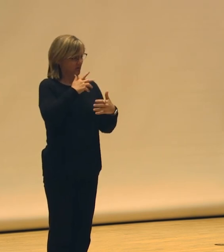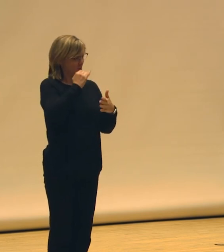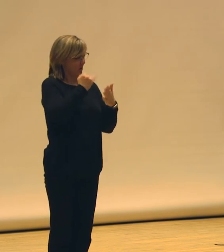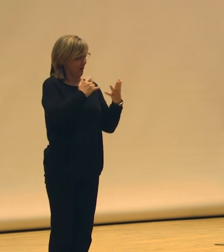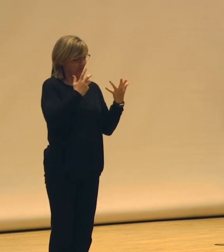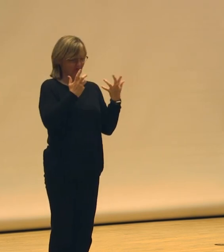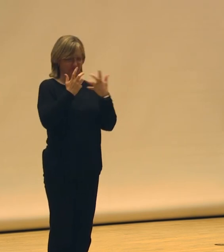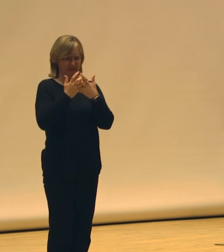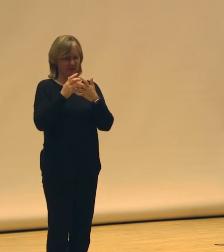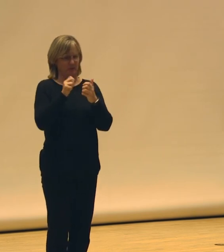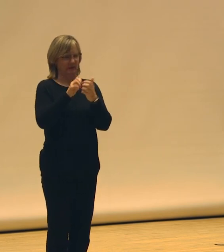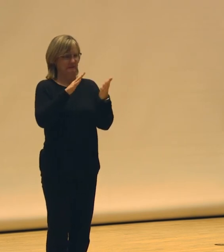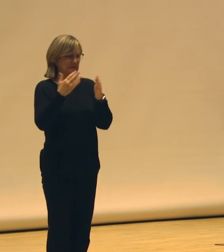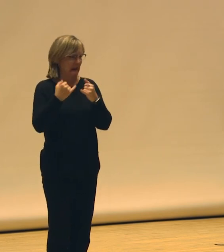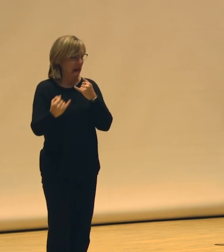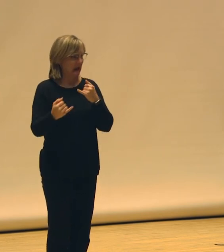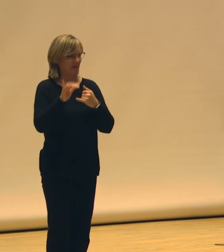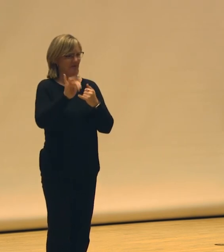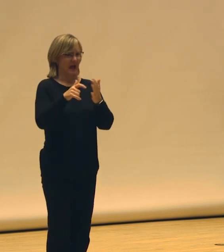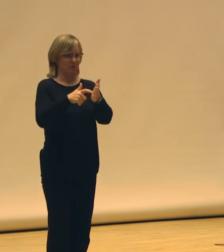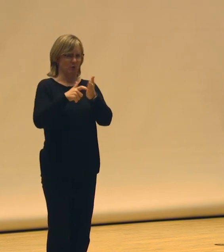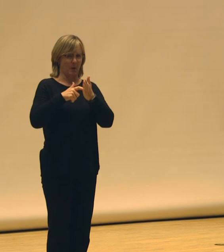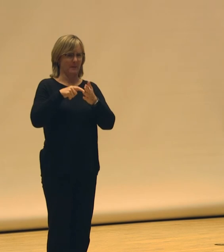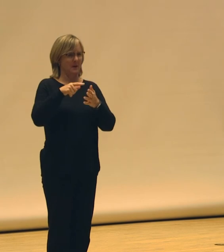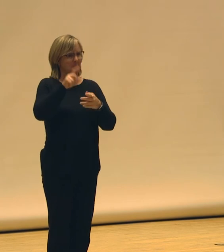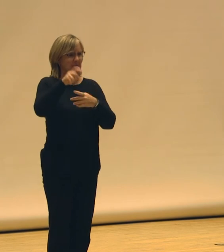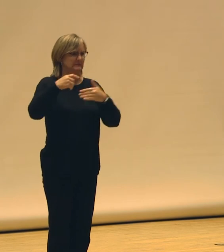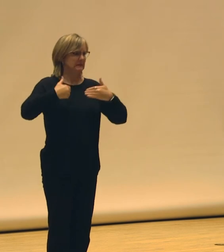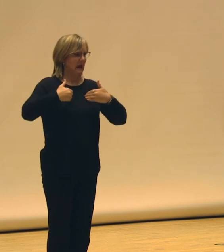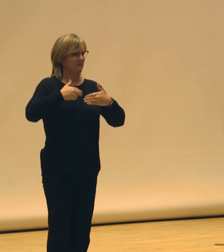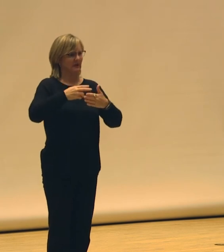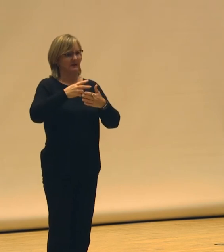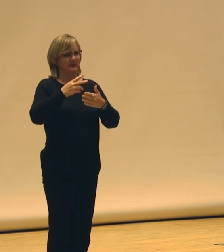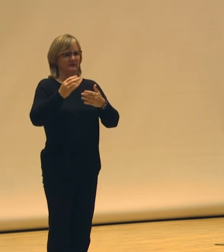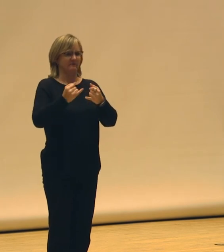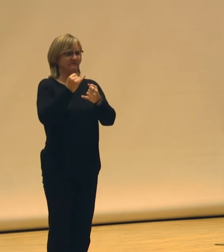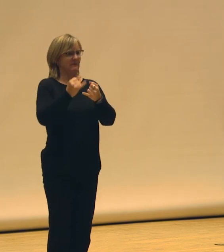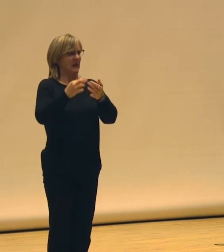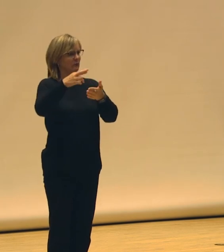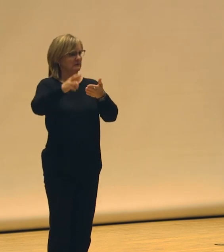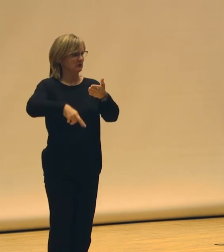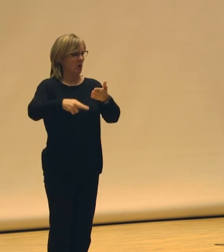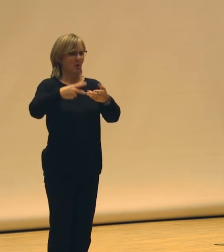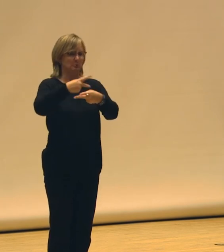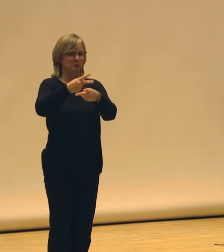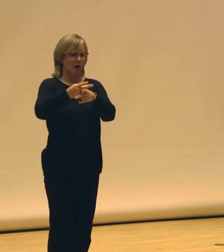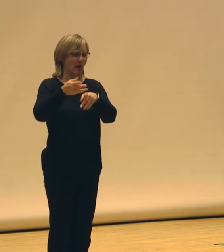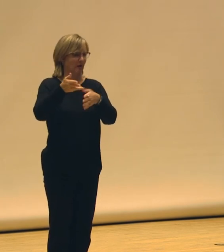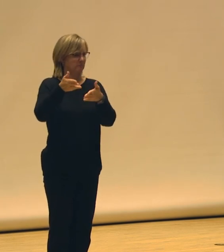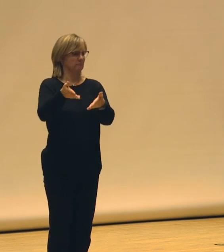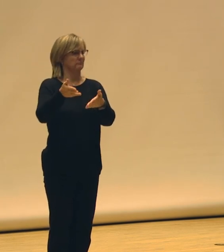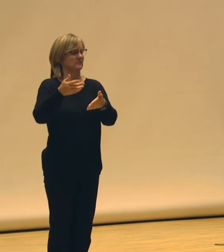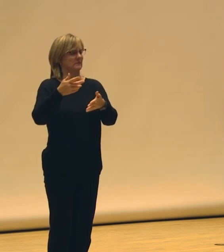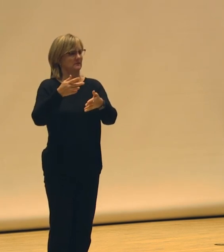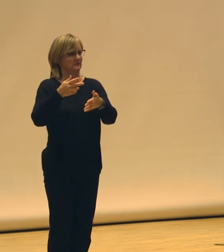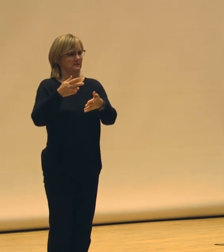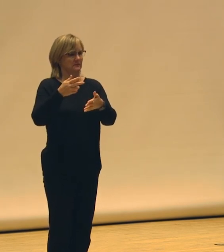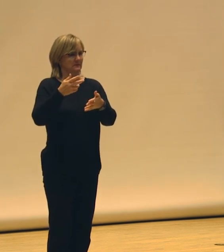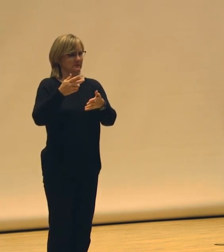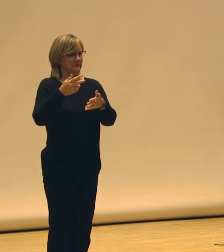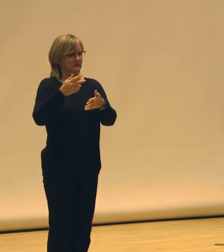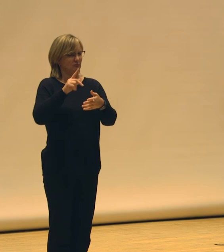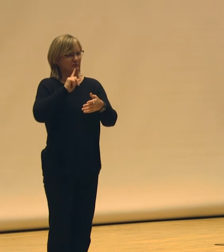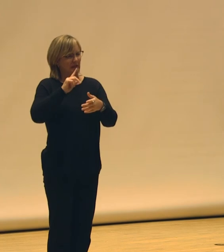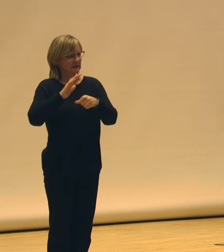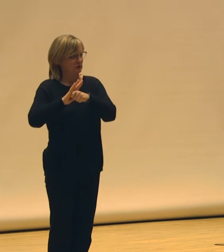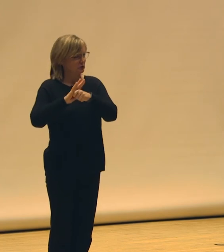then how that requirement of the final product can put a stress on or shift the